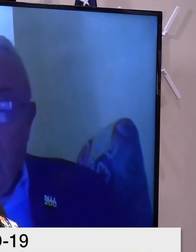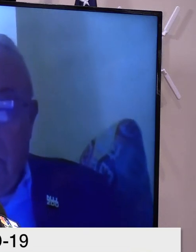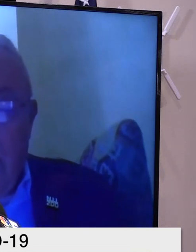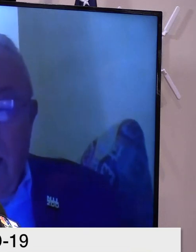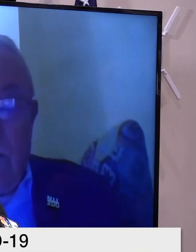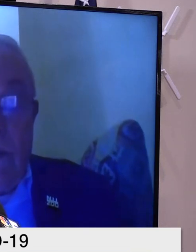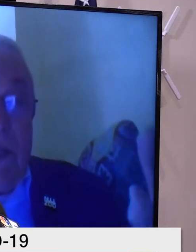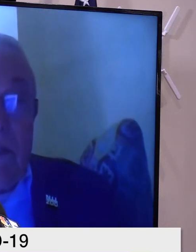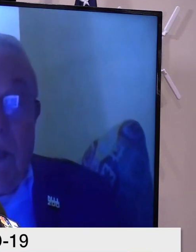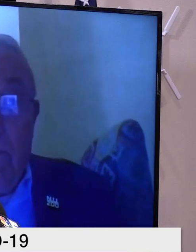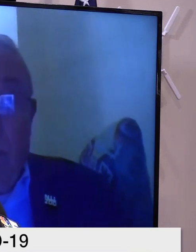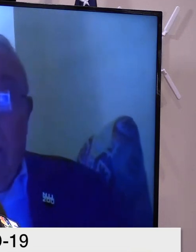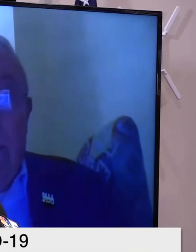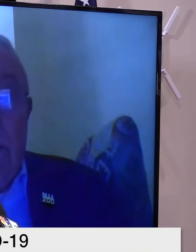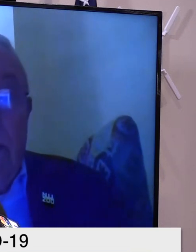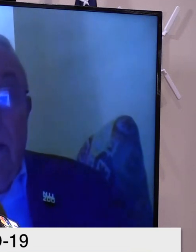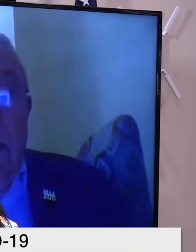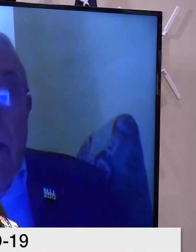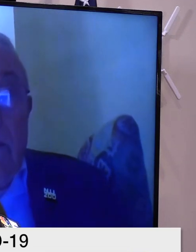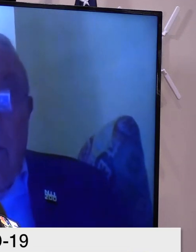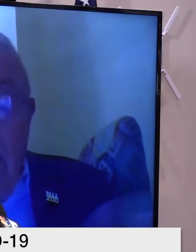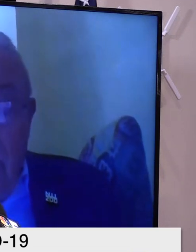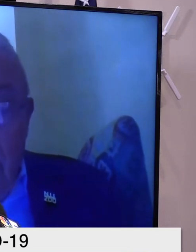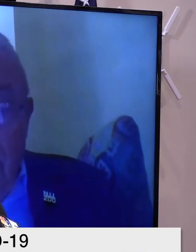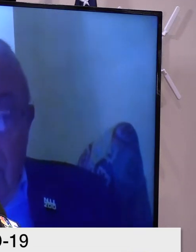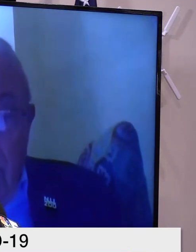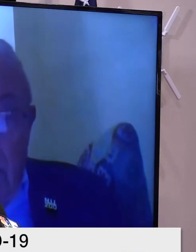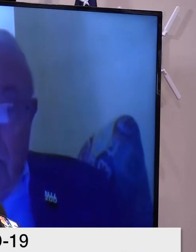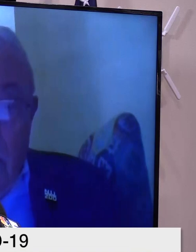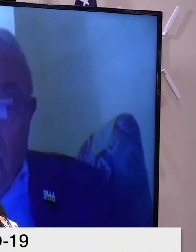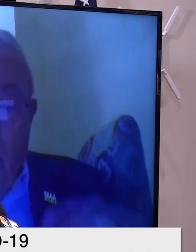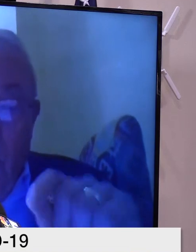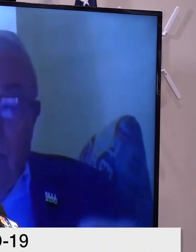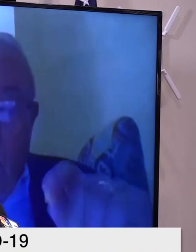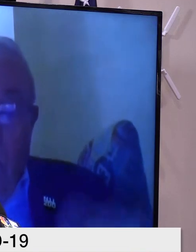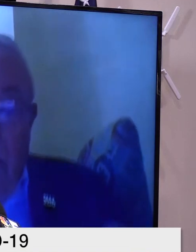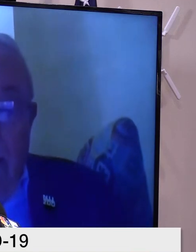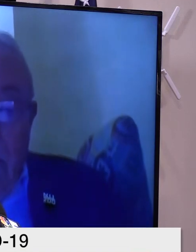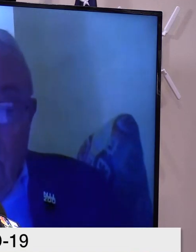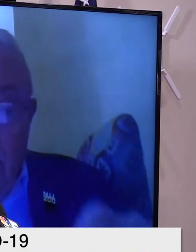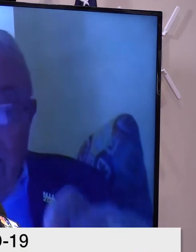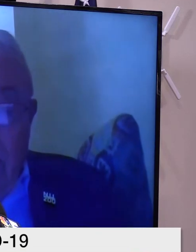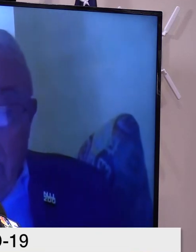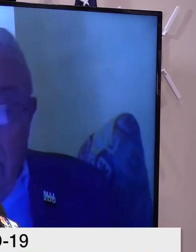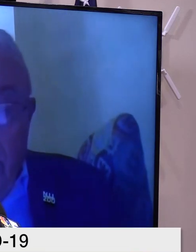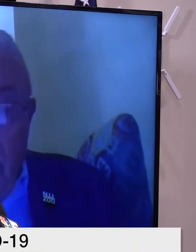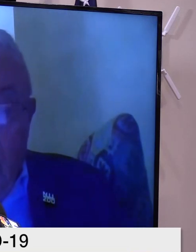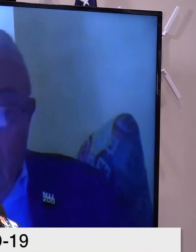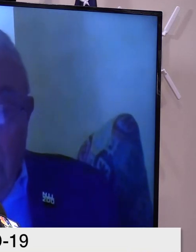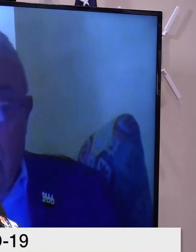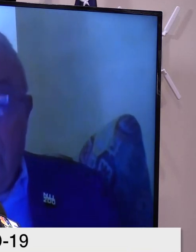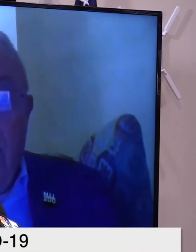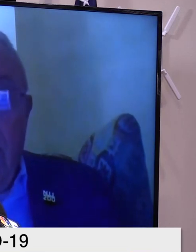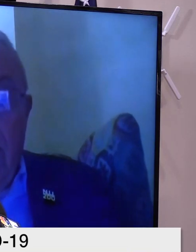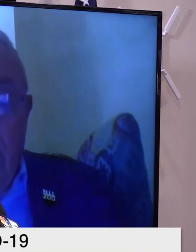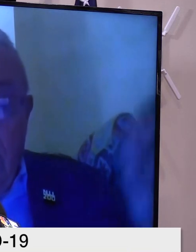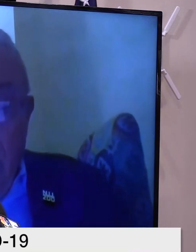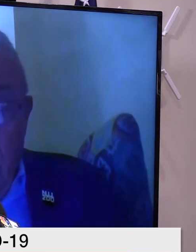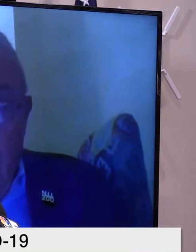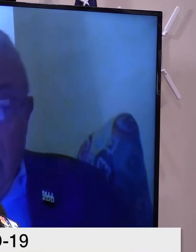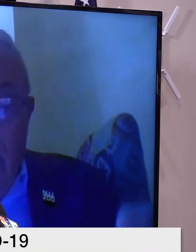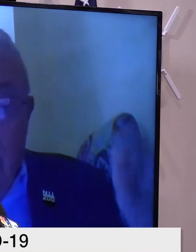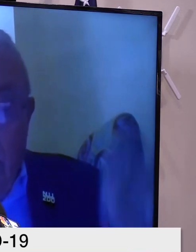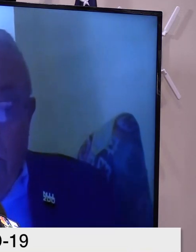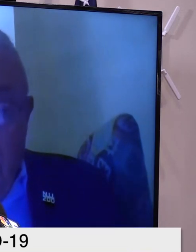about opening schools and colleges and state plans. To Dr. Levine and his team, who told us what we had to do to make sure we could